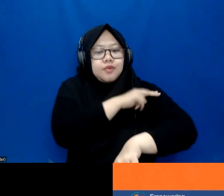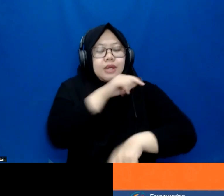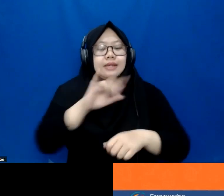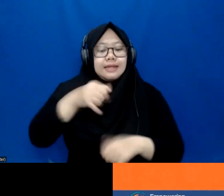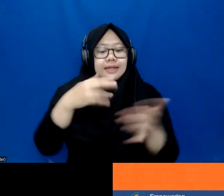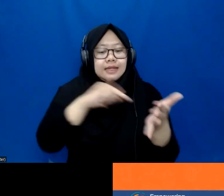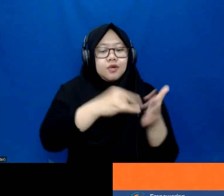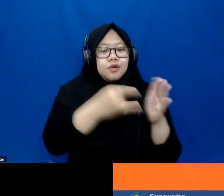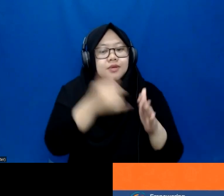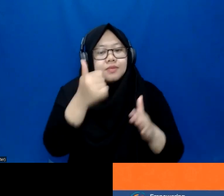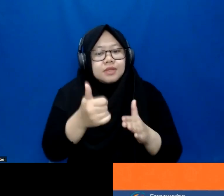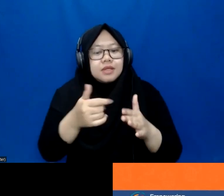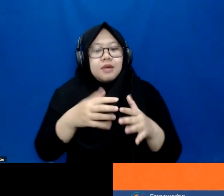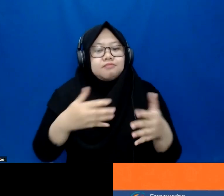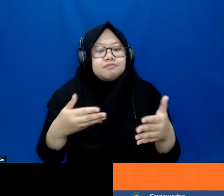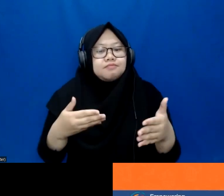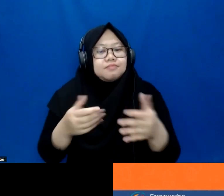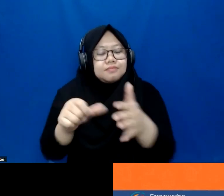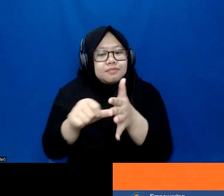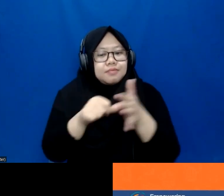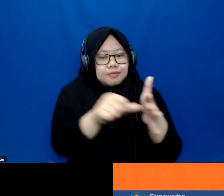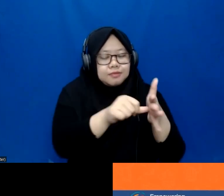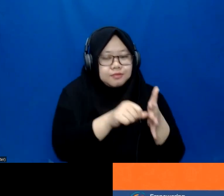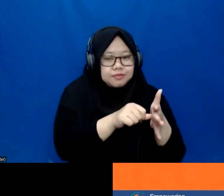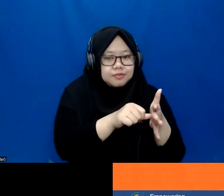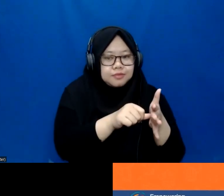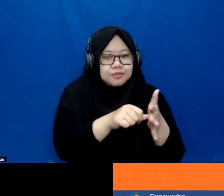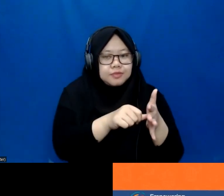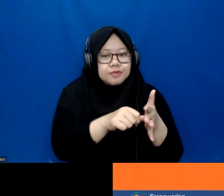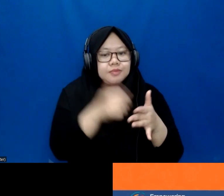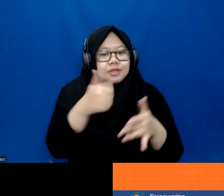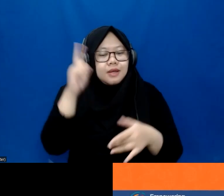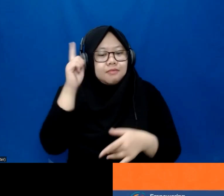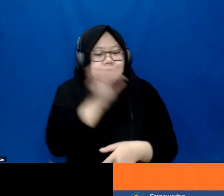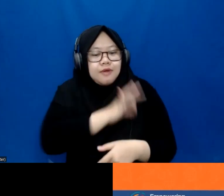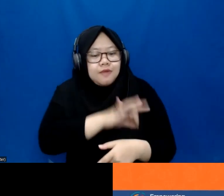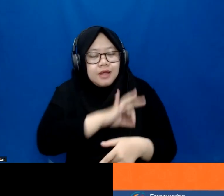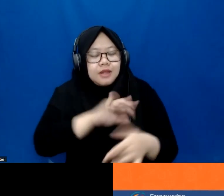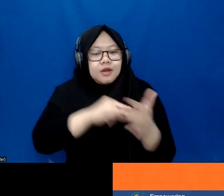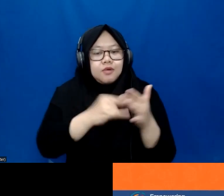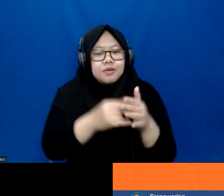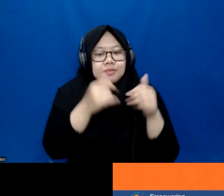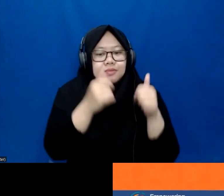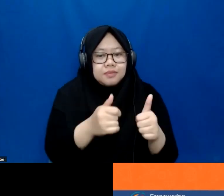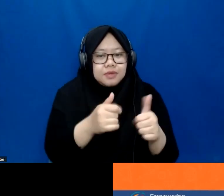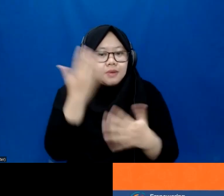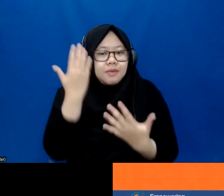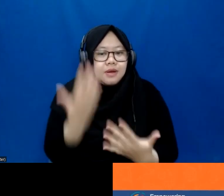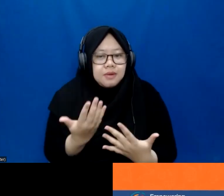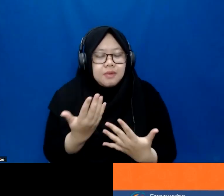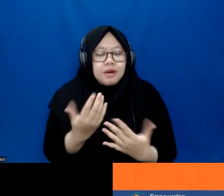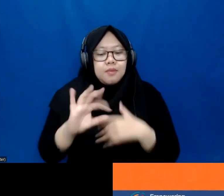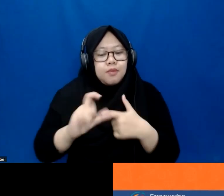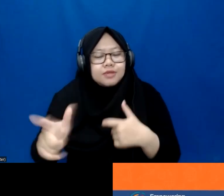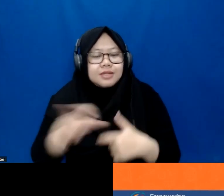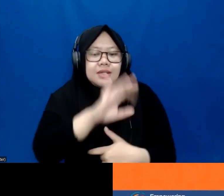physically work with it, whether it's turning it on, using it, turning it off, et cetera, their attention span and how much they're able to process